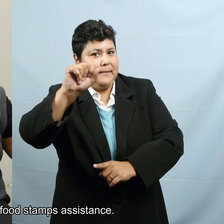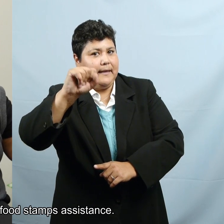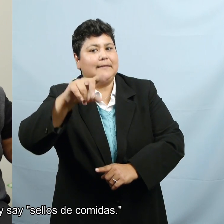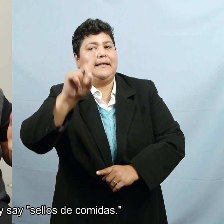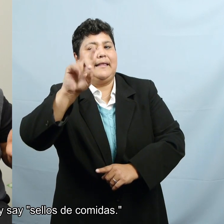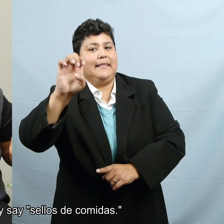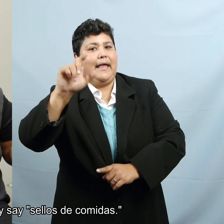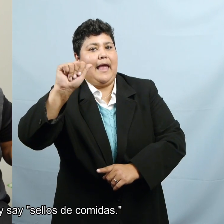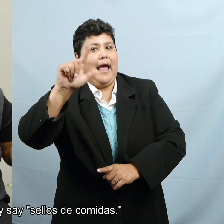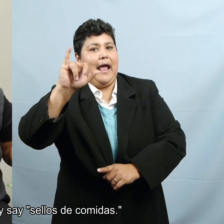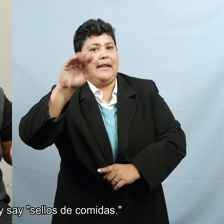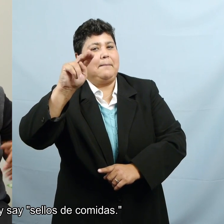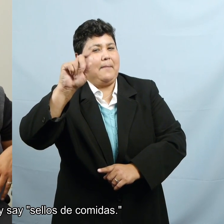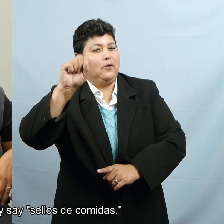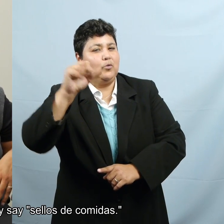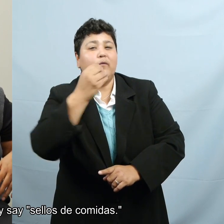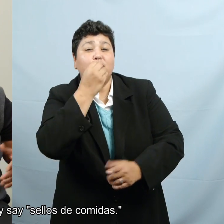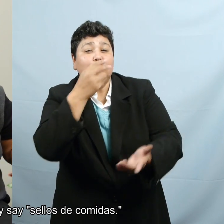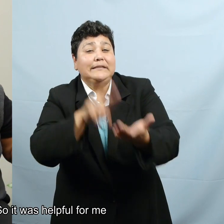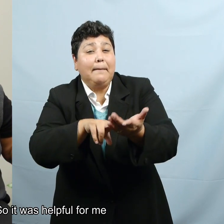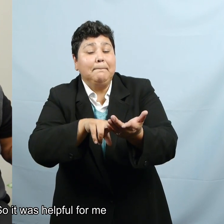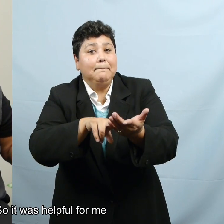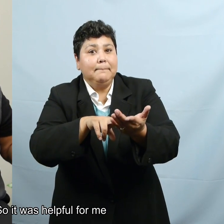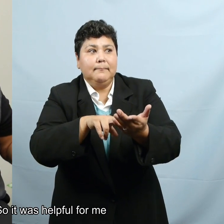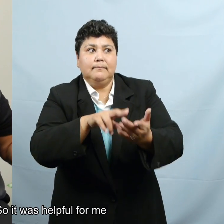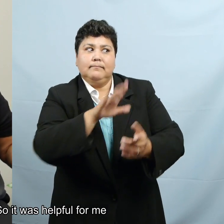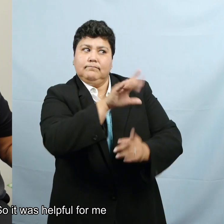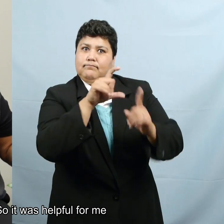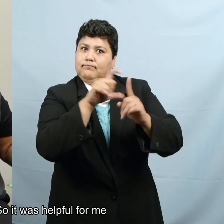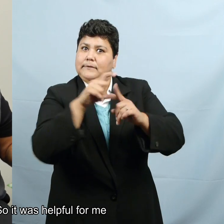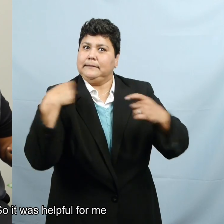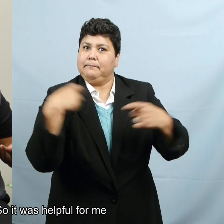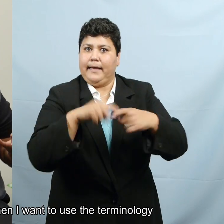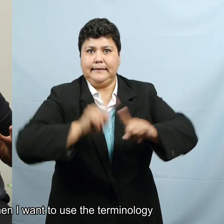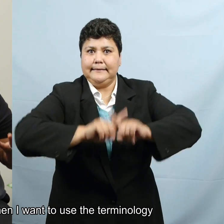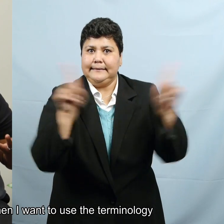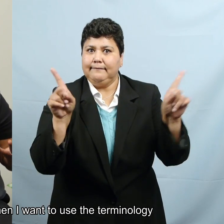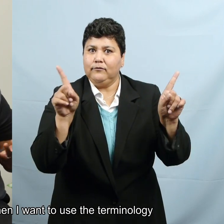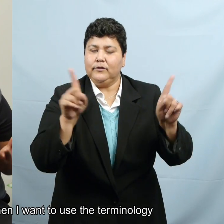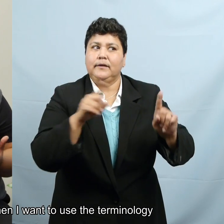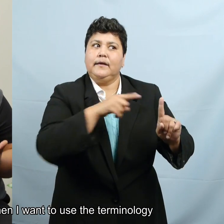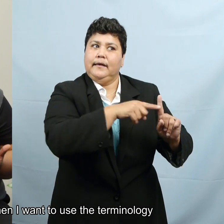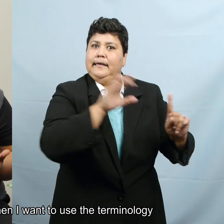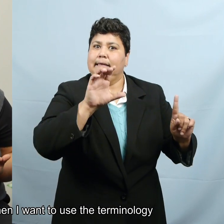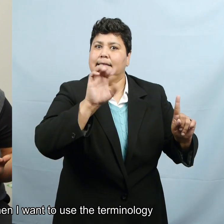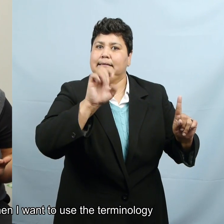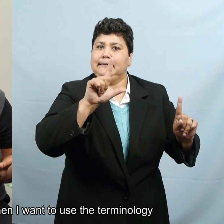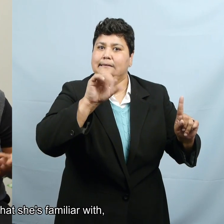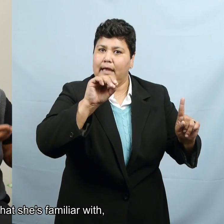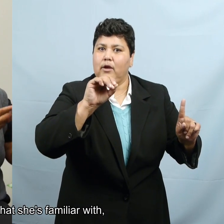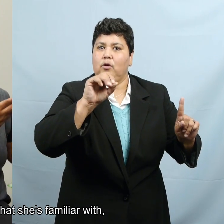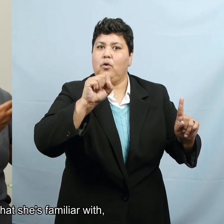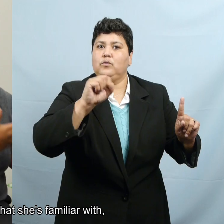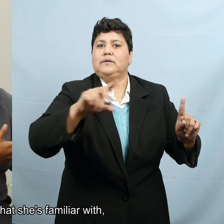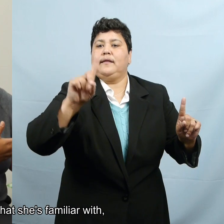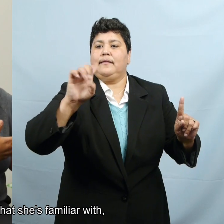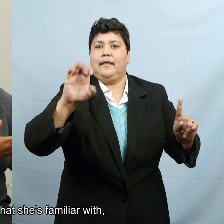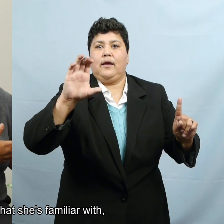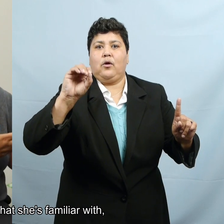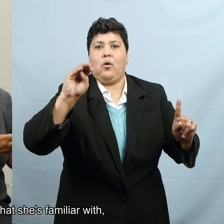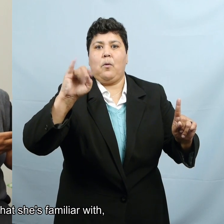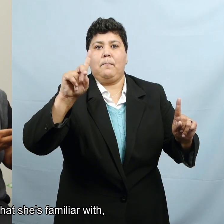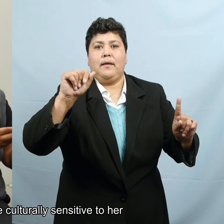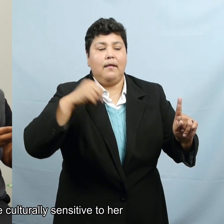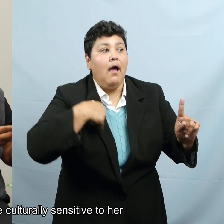stamps assistance, they say sales de, de comidas. So it was helpful for me because then that's, I want to use the terminology that, that